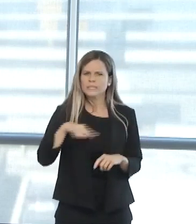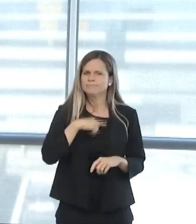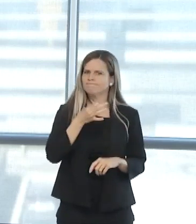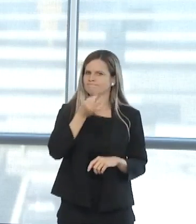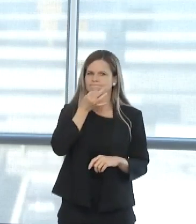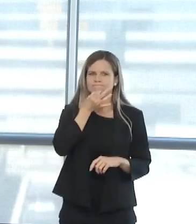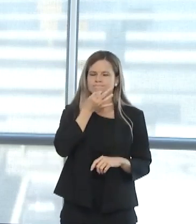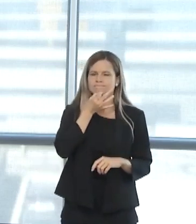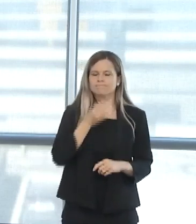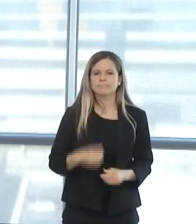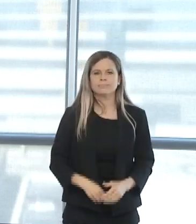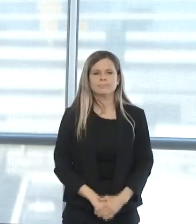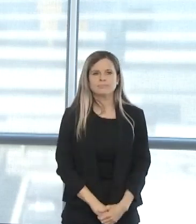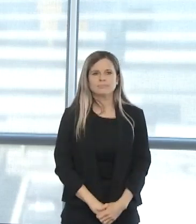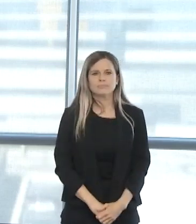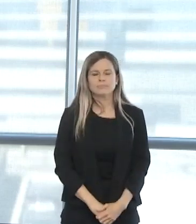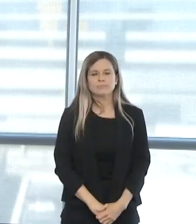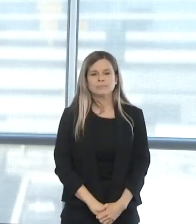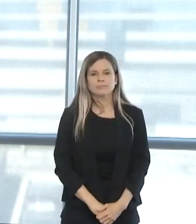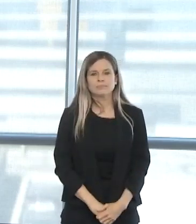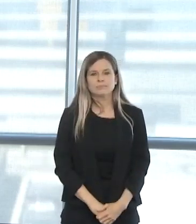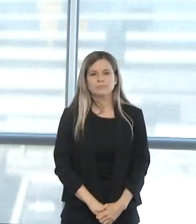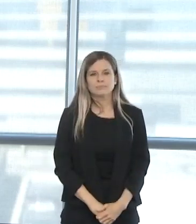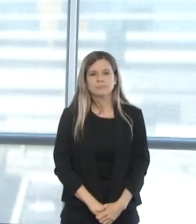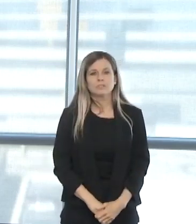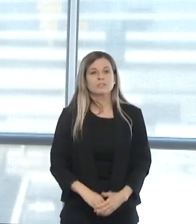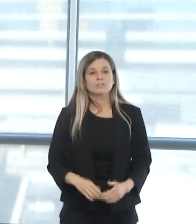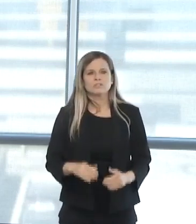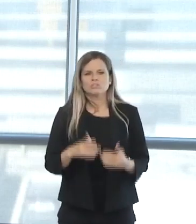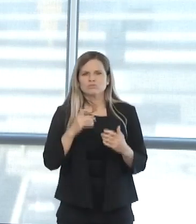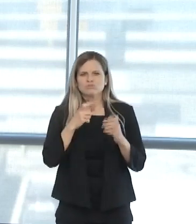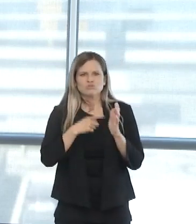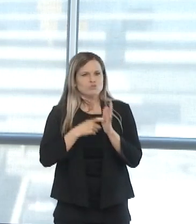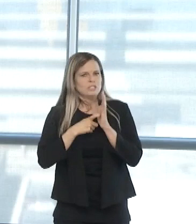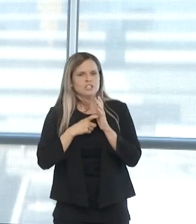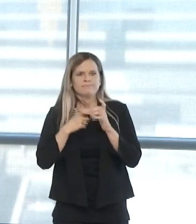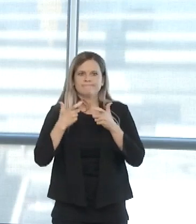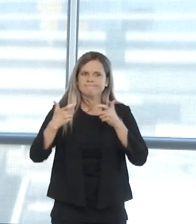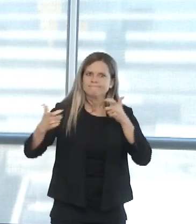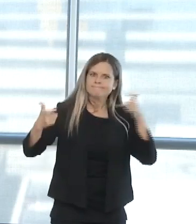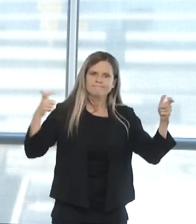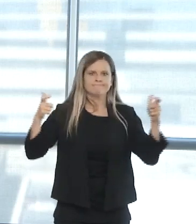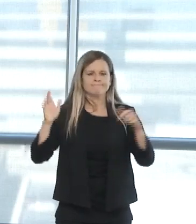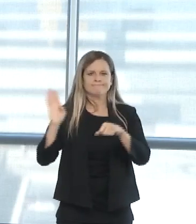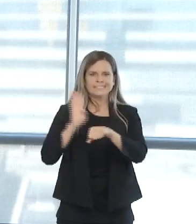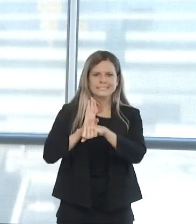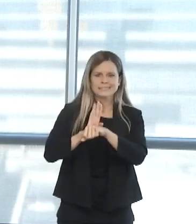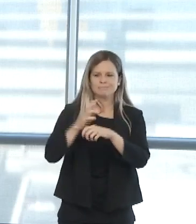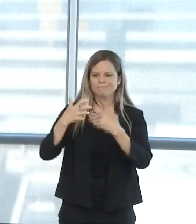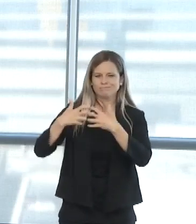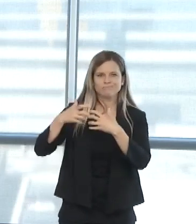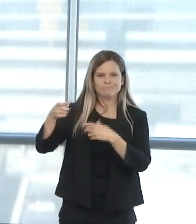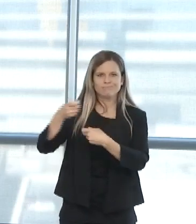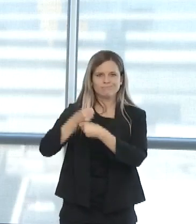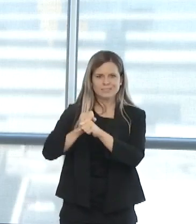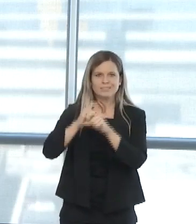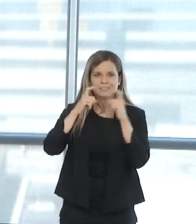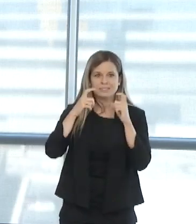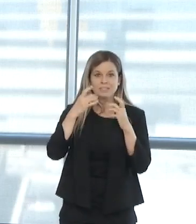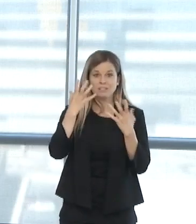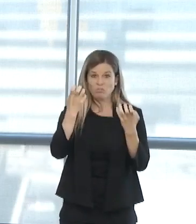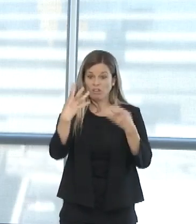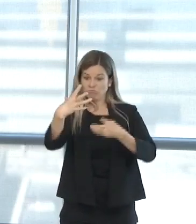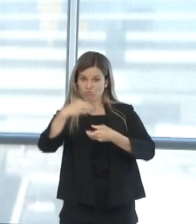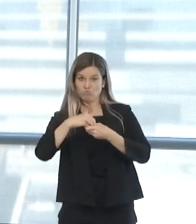The scale the need requires high-volume manufacturers to participate and we also need help from those of you who are watching